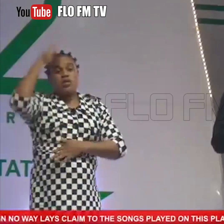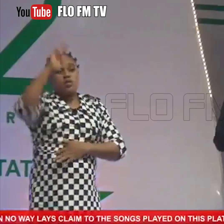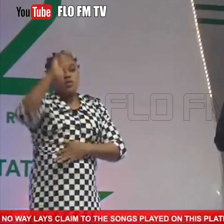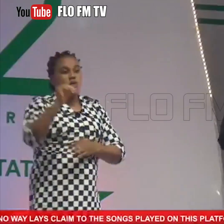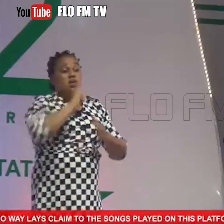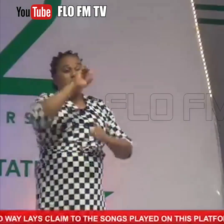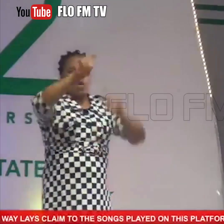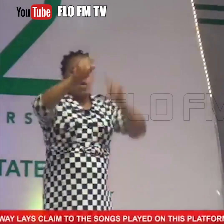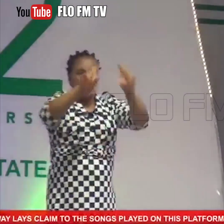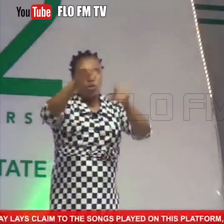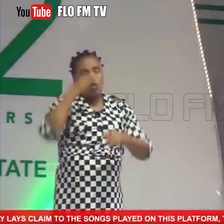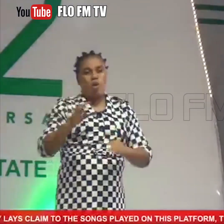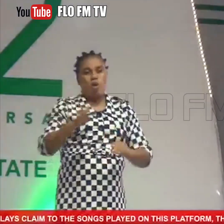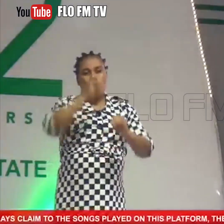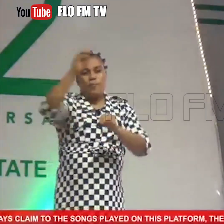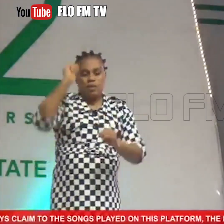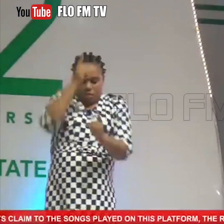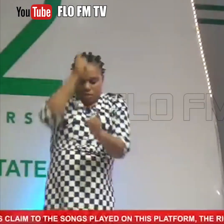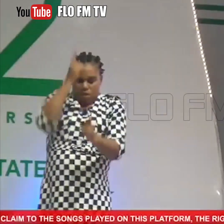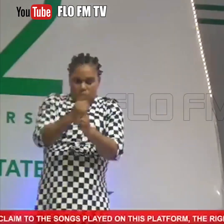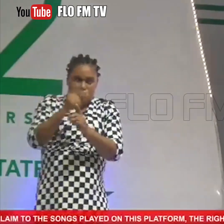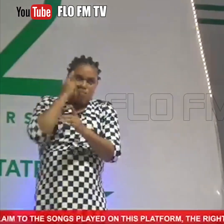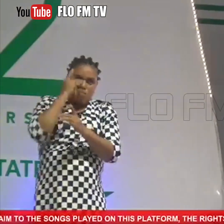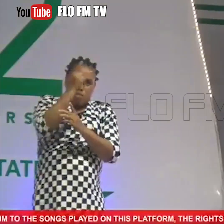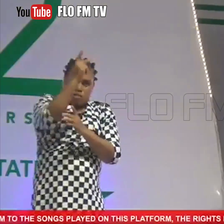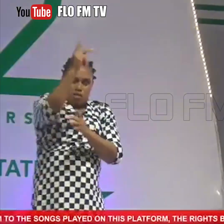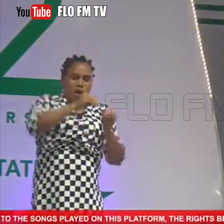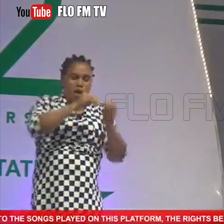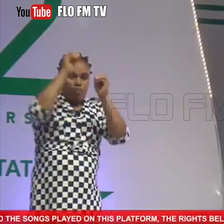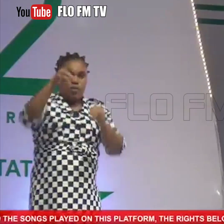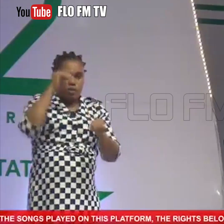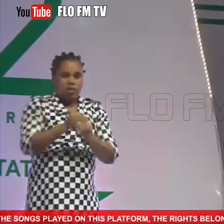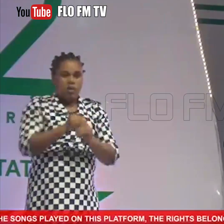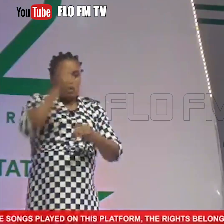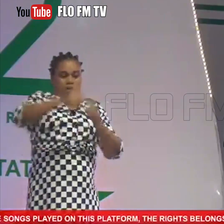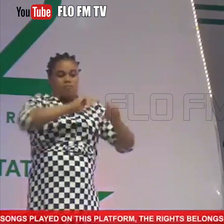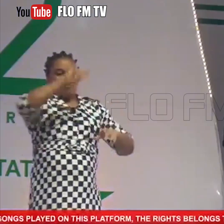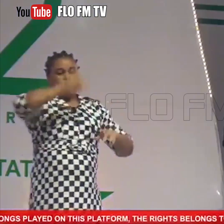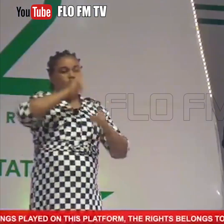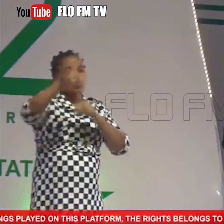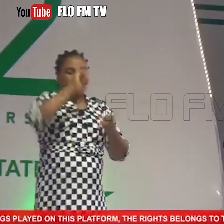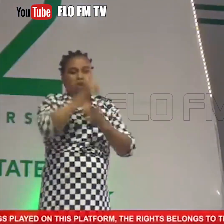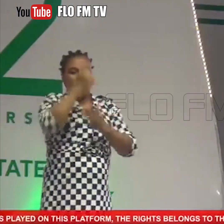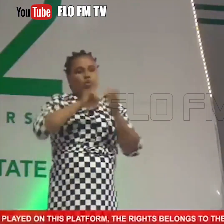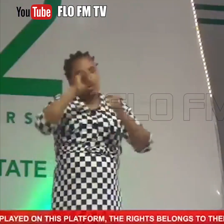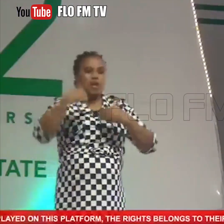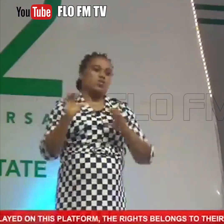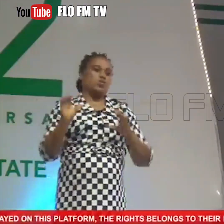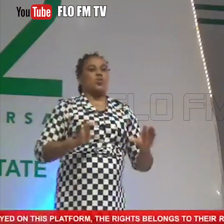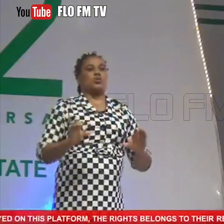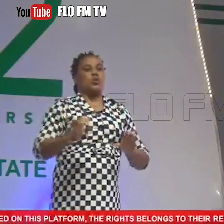It's a question of putting them in the right perspective and putting the right priority to them. I think that's what she has done.